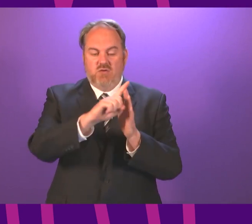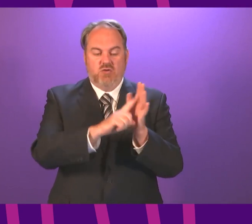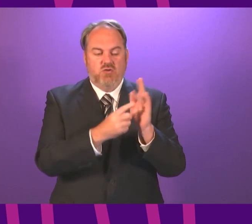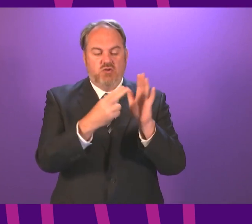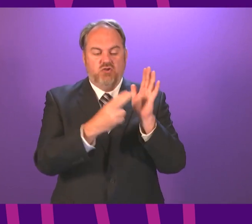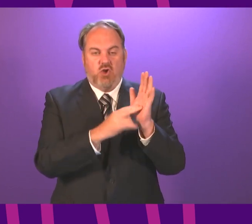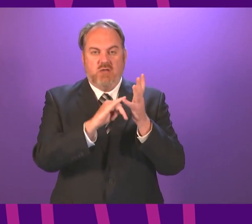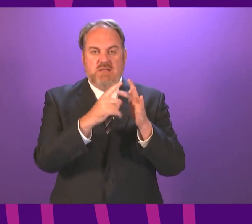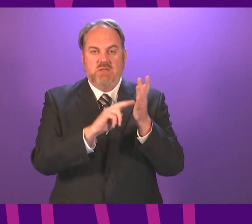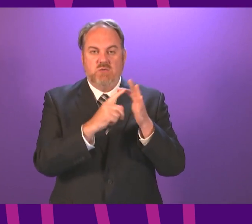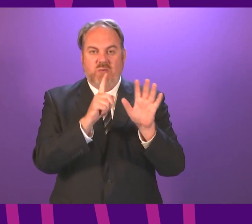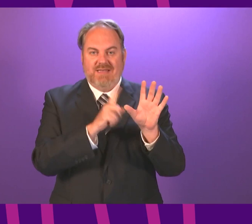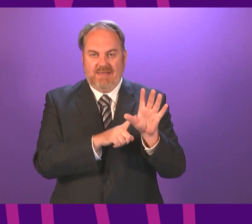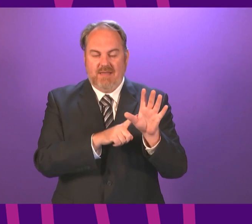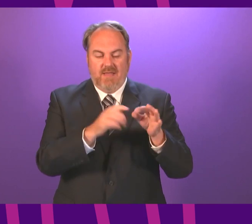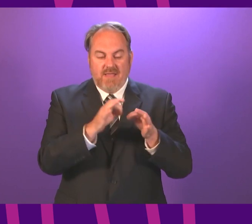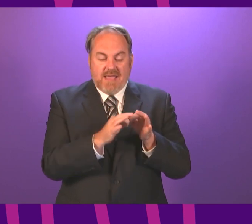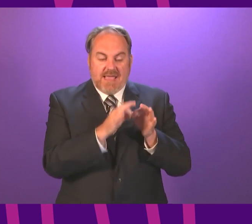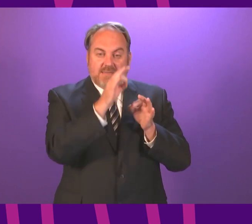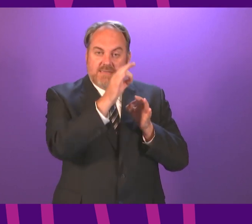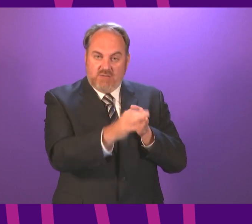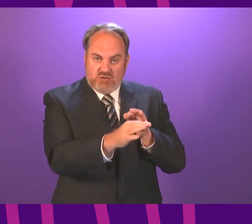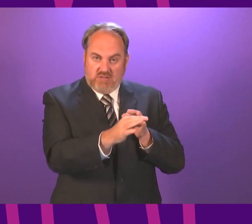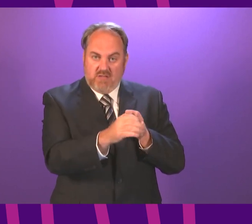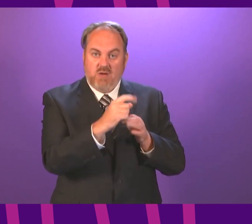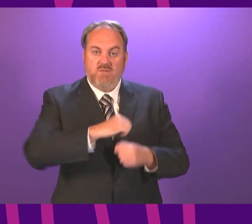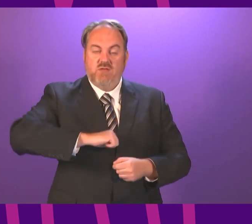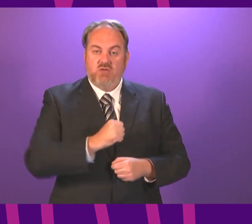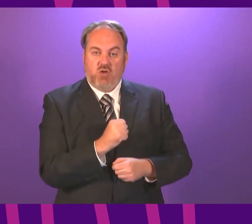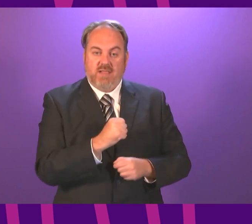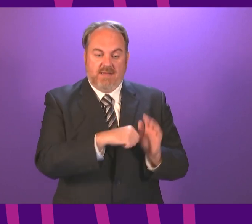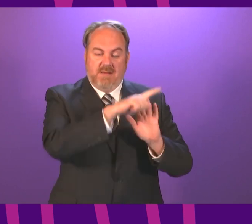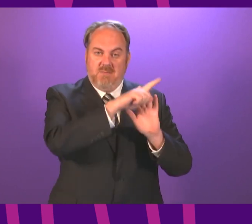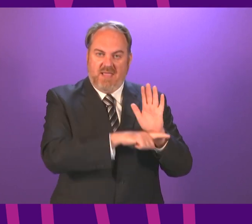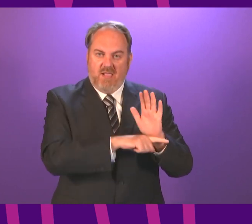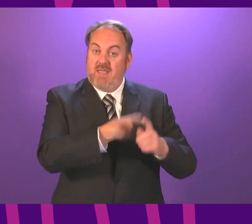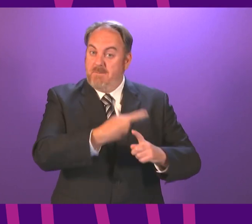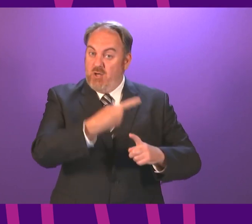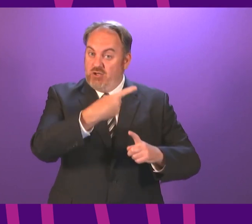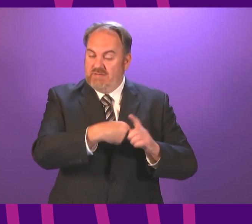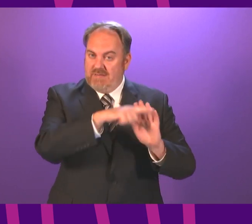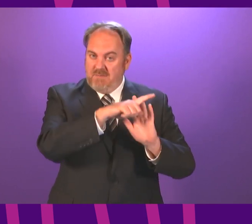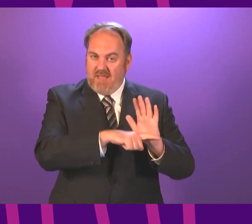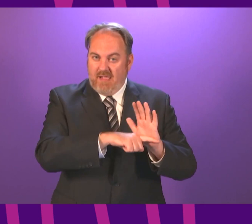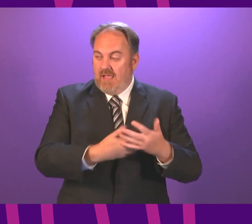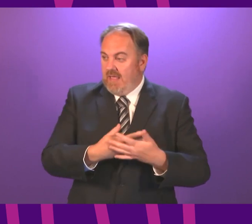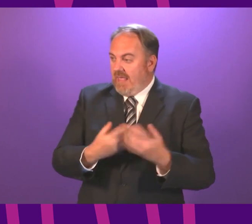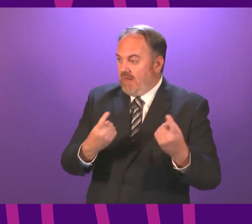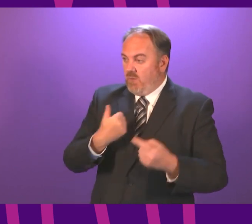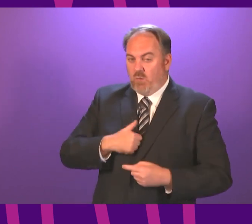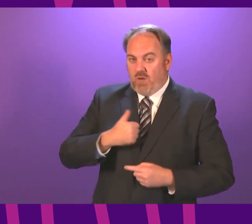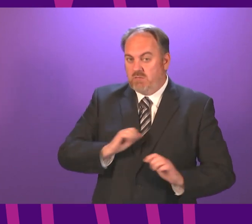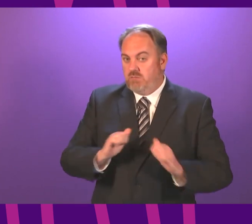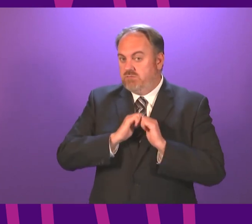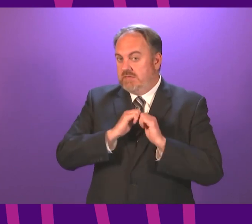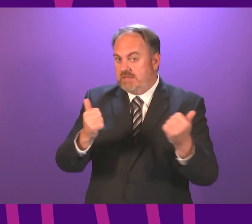on treating the coronavirus extension and expiry Scotland bill as an emergency bill. And any member who wishes to speak against